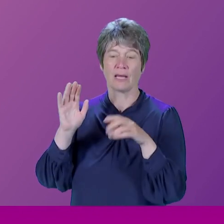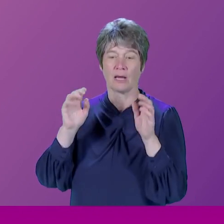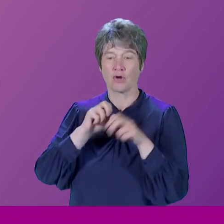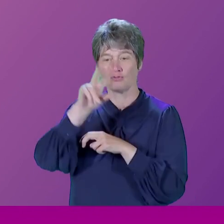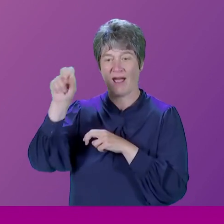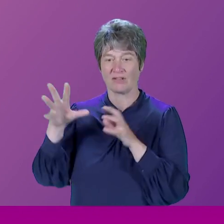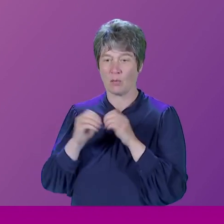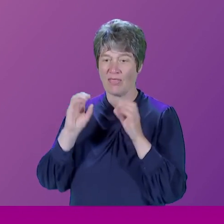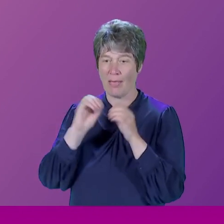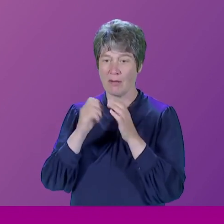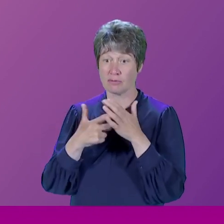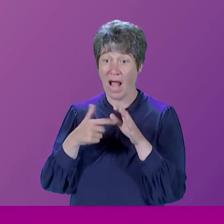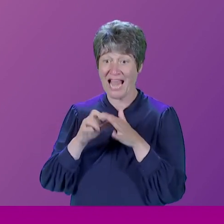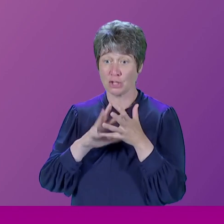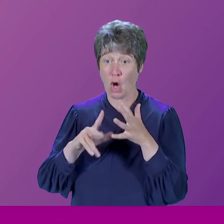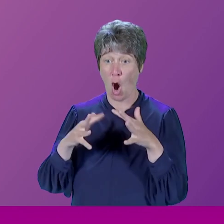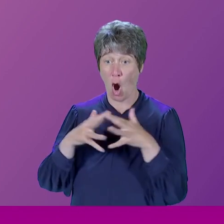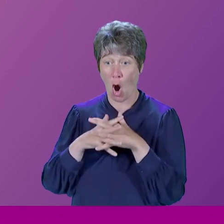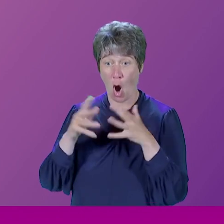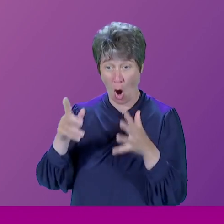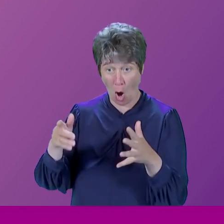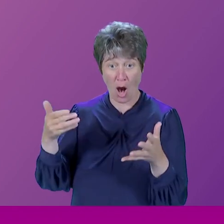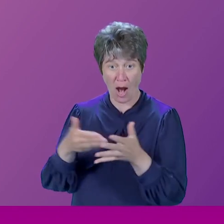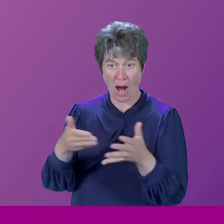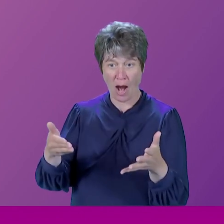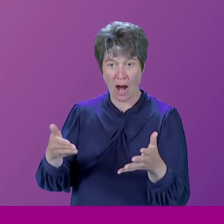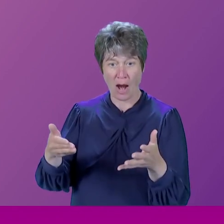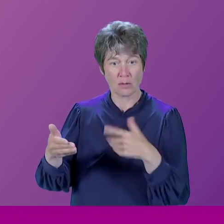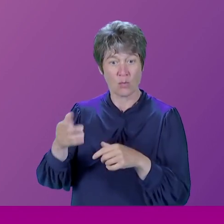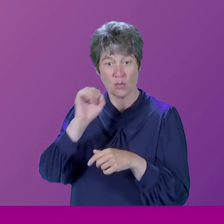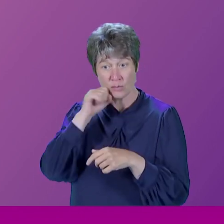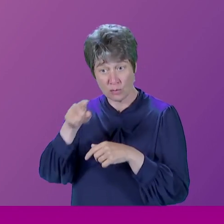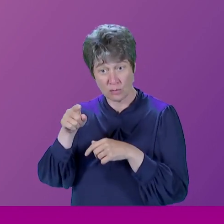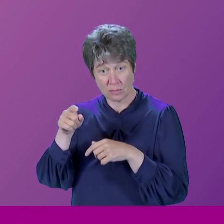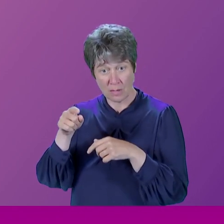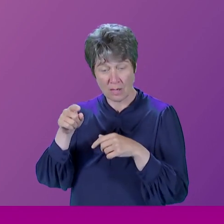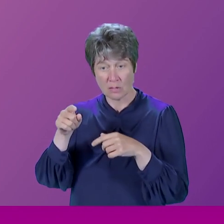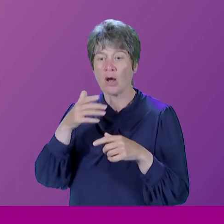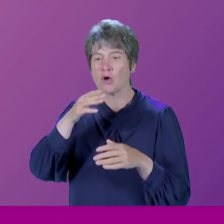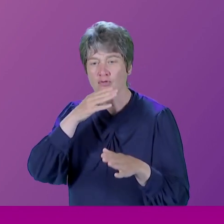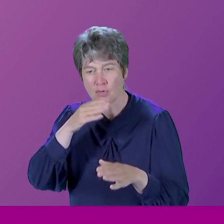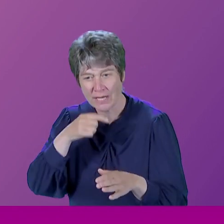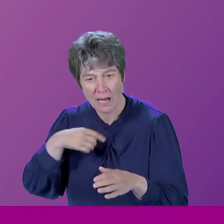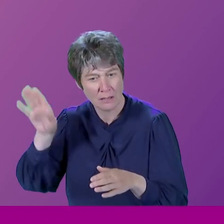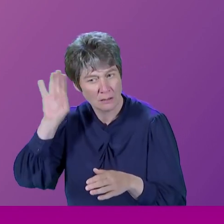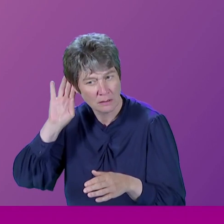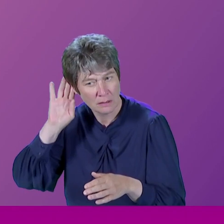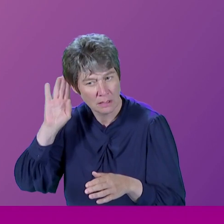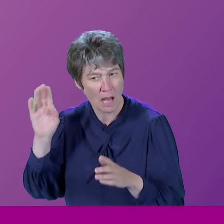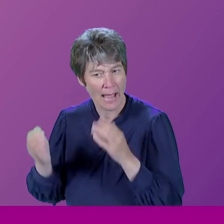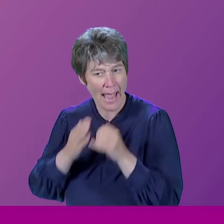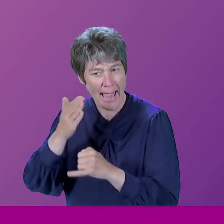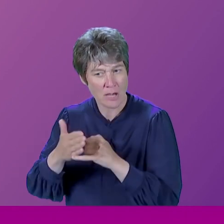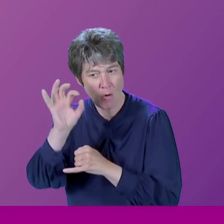the next 10, sorry, next few years, every decade moving towards currently? What was the end of the question? Is the next plan for the next few